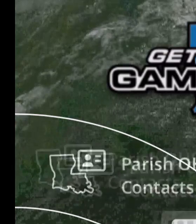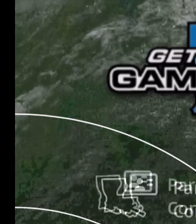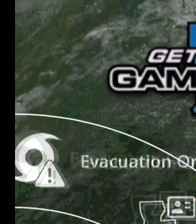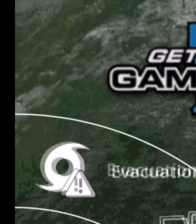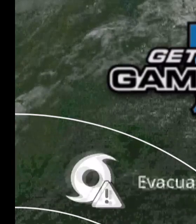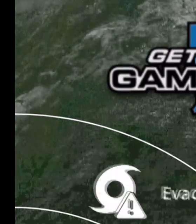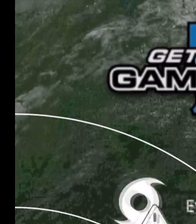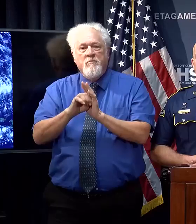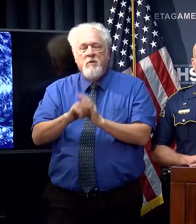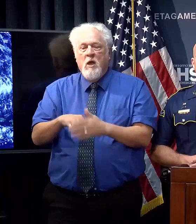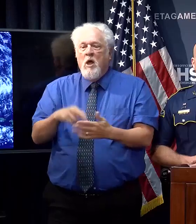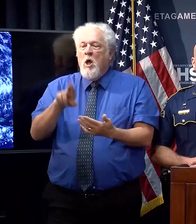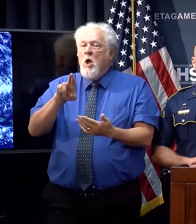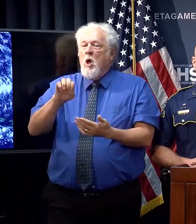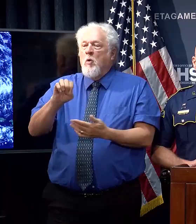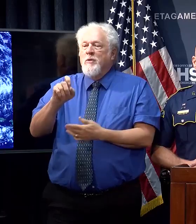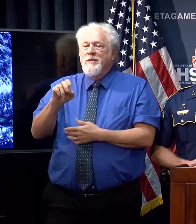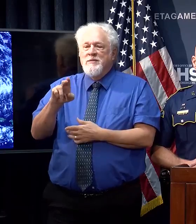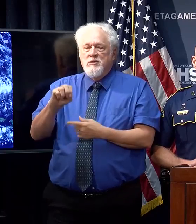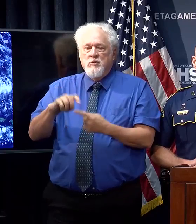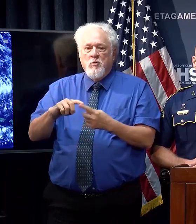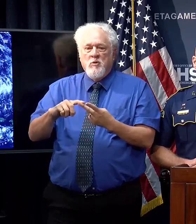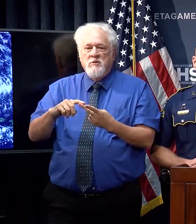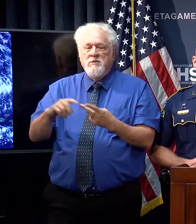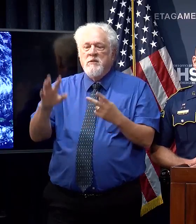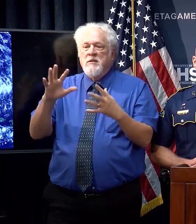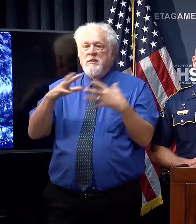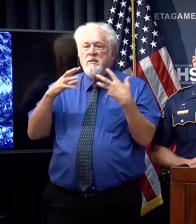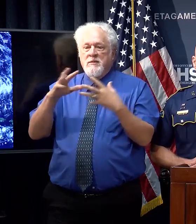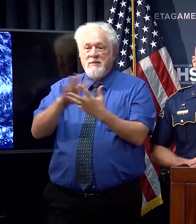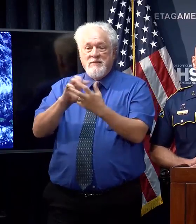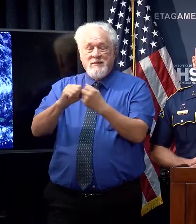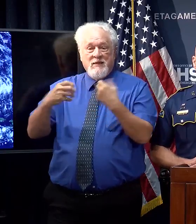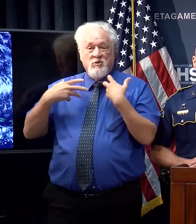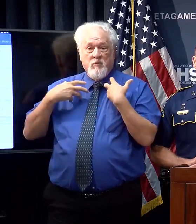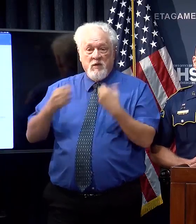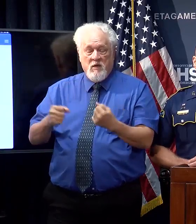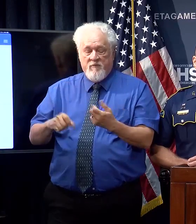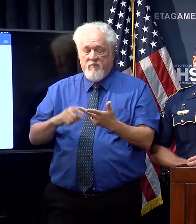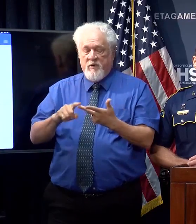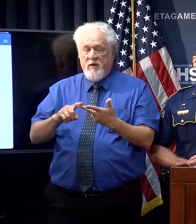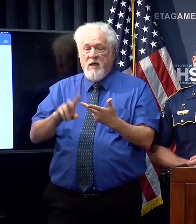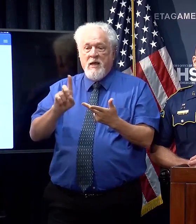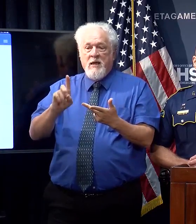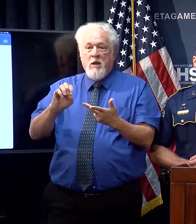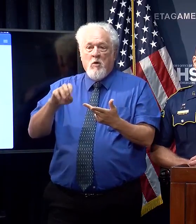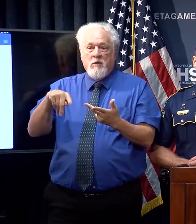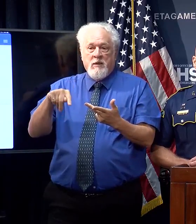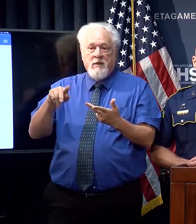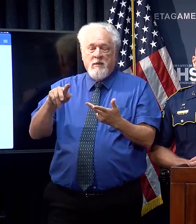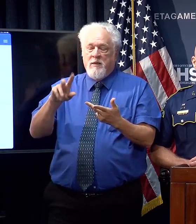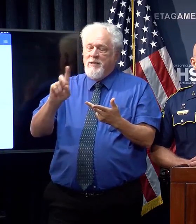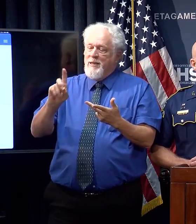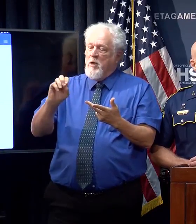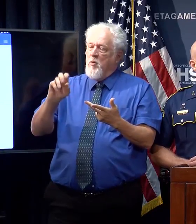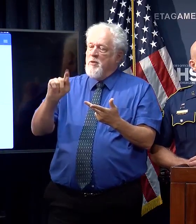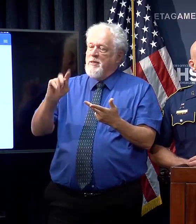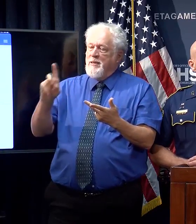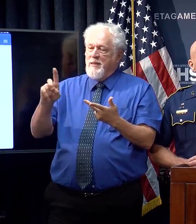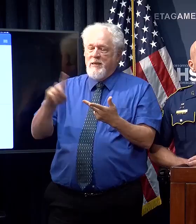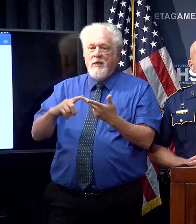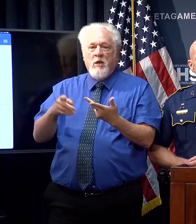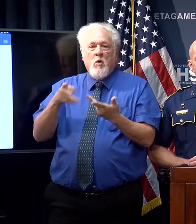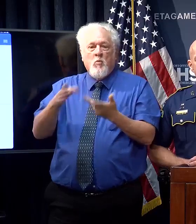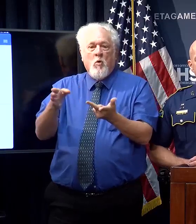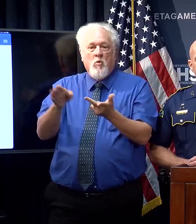after severe weather. Disaster recovery assistance, DOT information such as road closures, evacuation